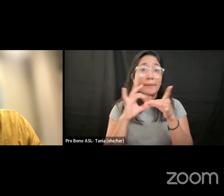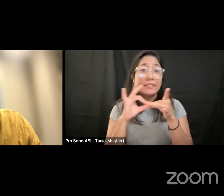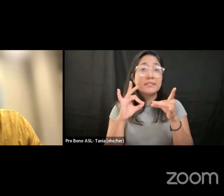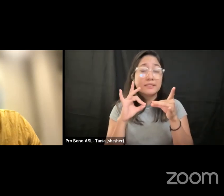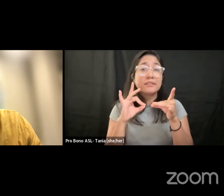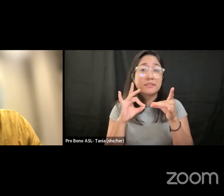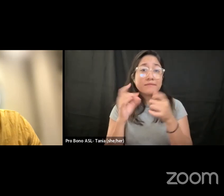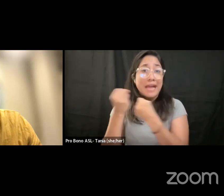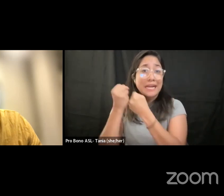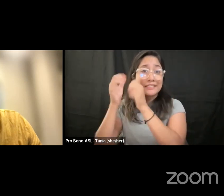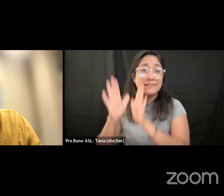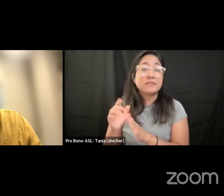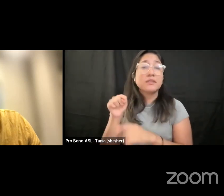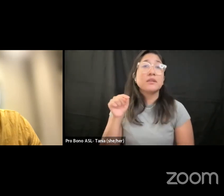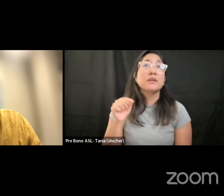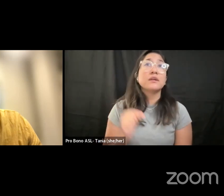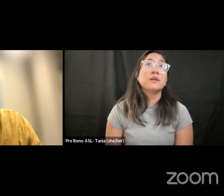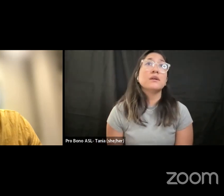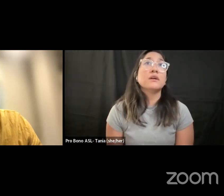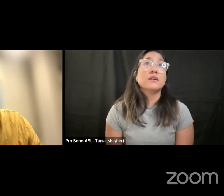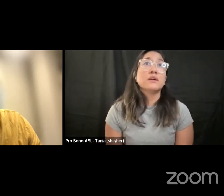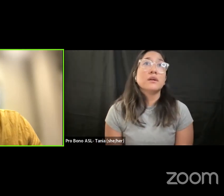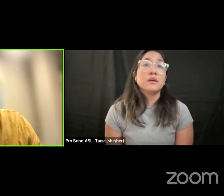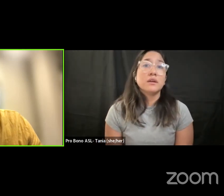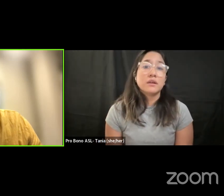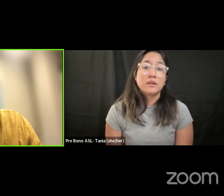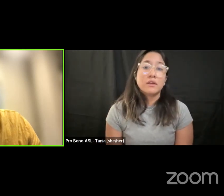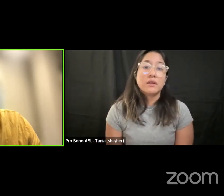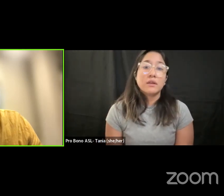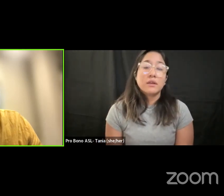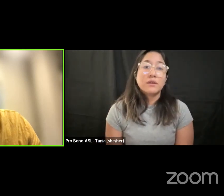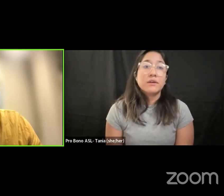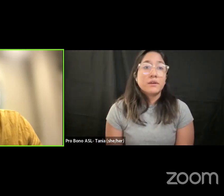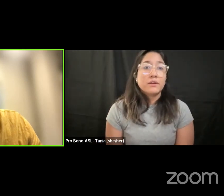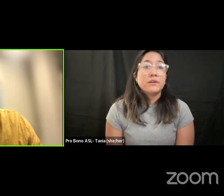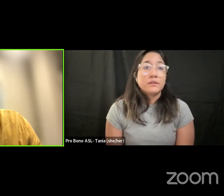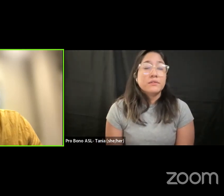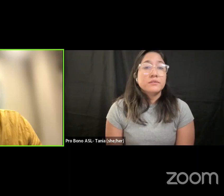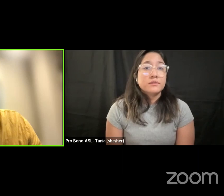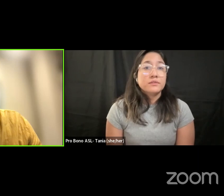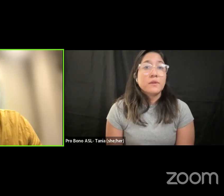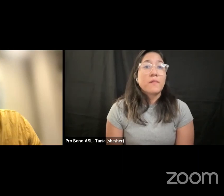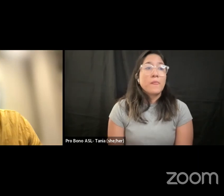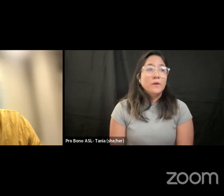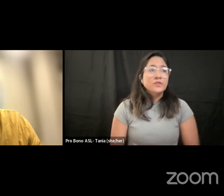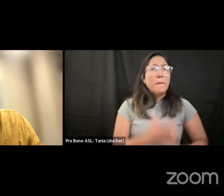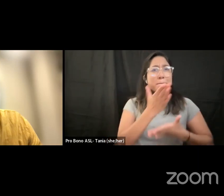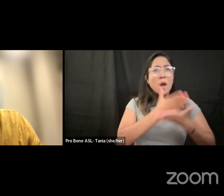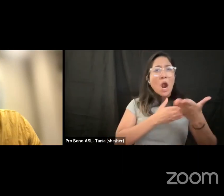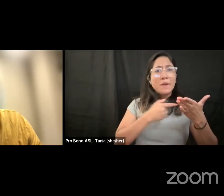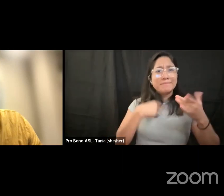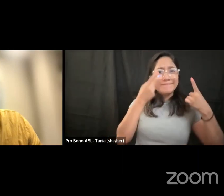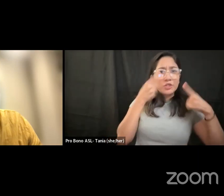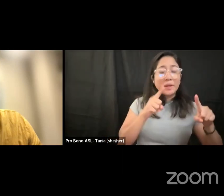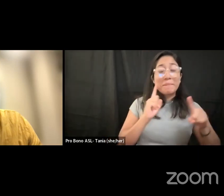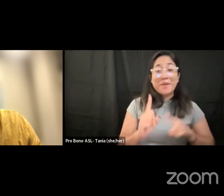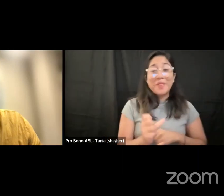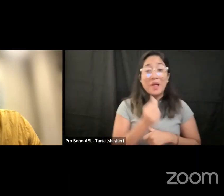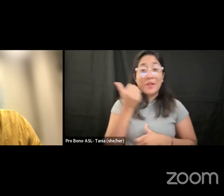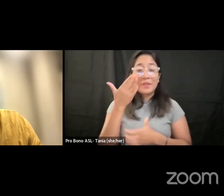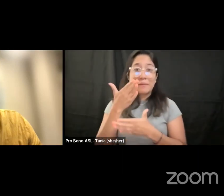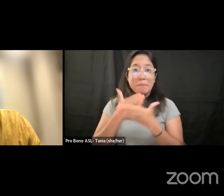one part of me agrees with that and then another part of me would also say